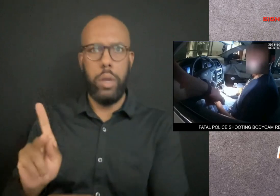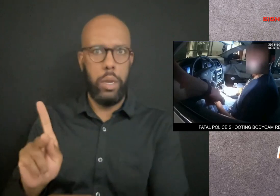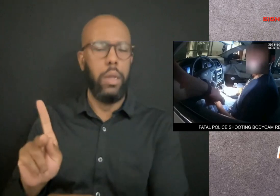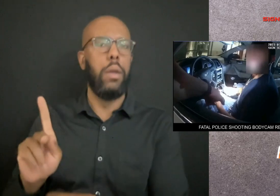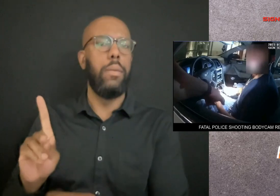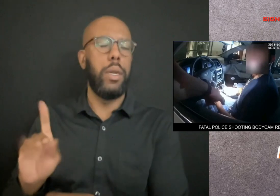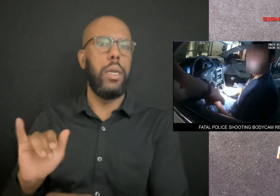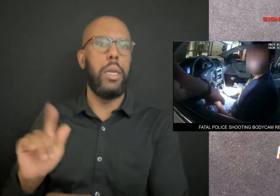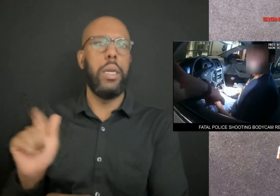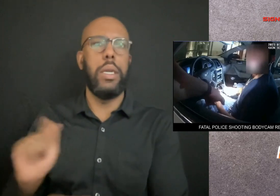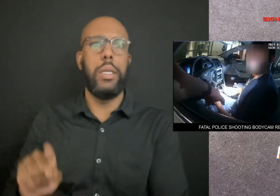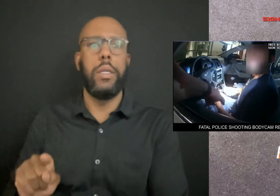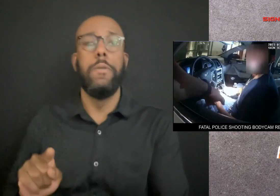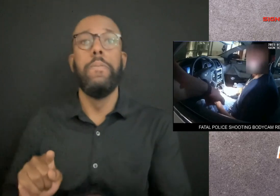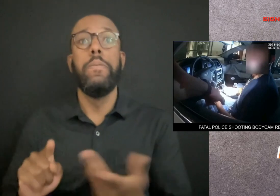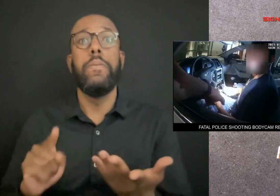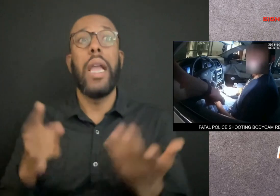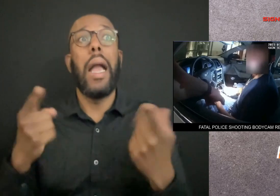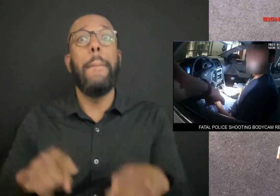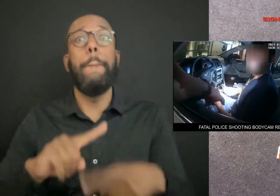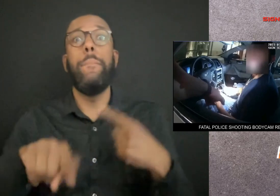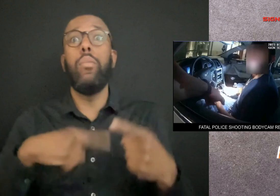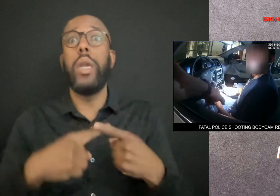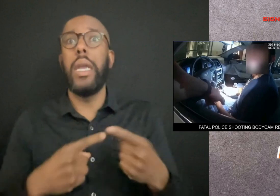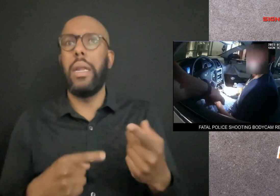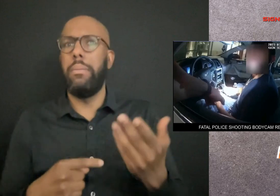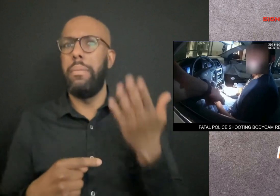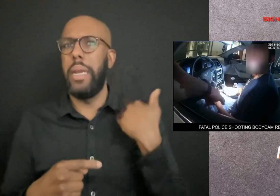It happened on July 3rd just before 2 a.m.